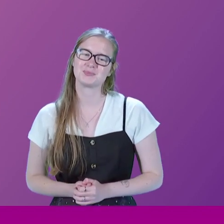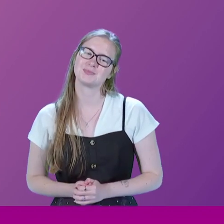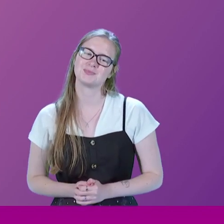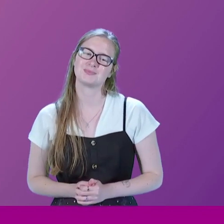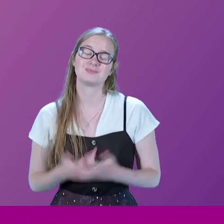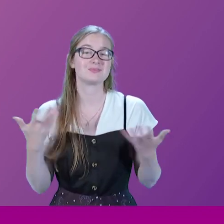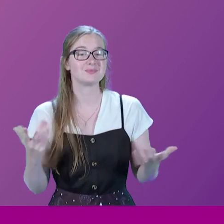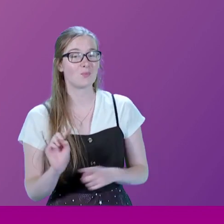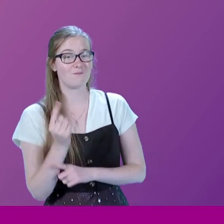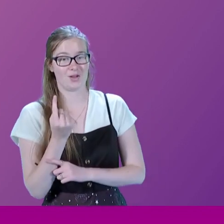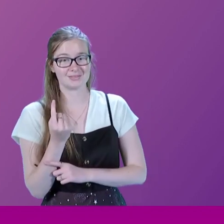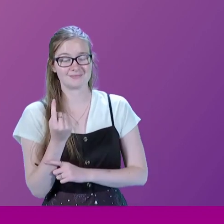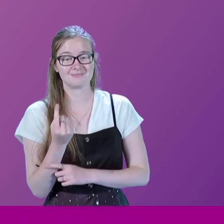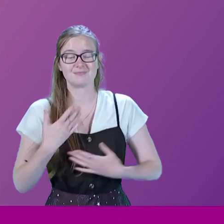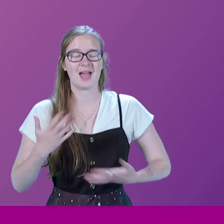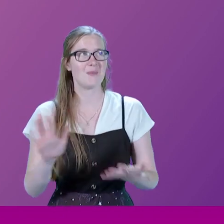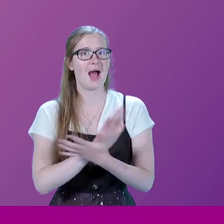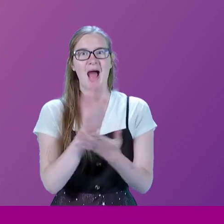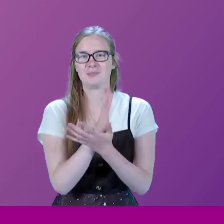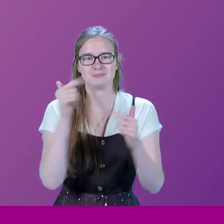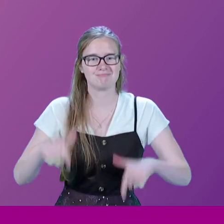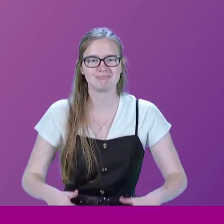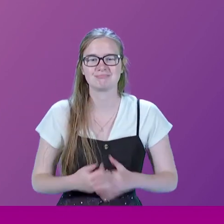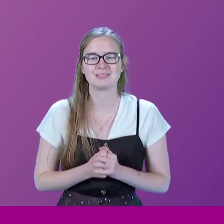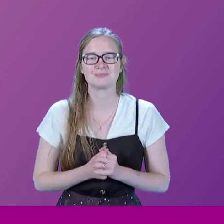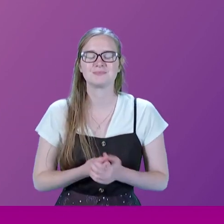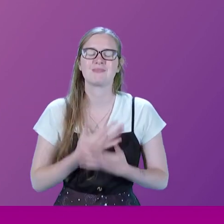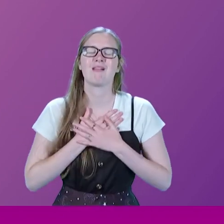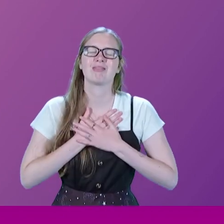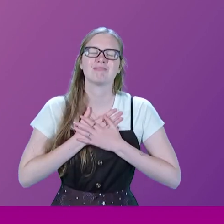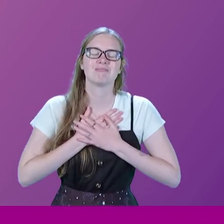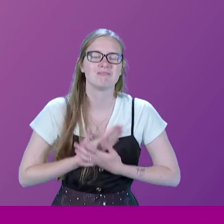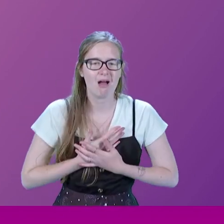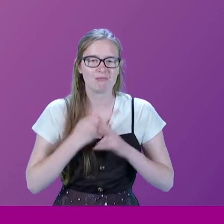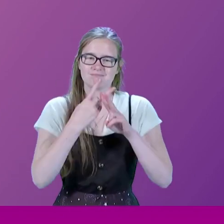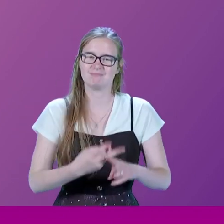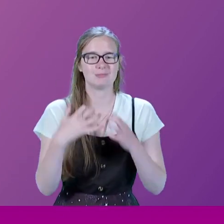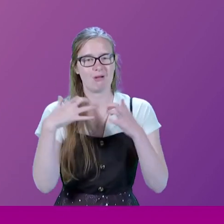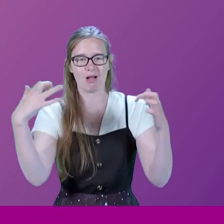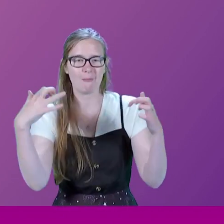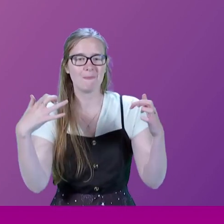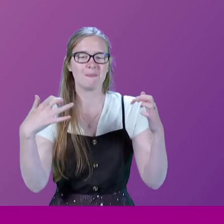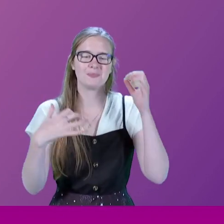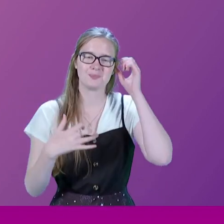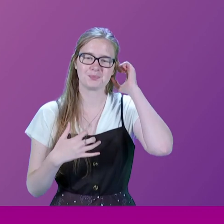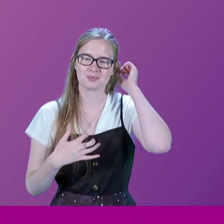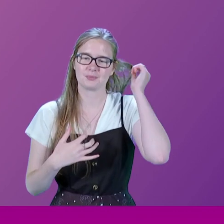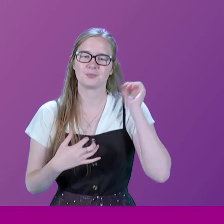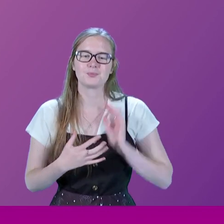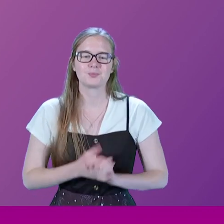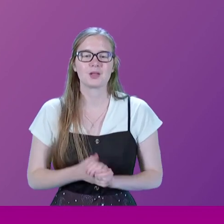Well, first of may I say that I am delighted to be here. I love visiting parliaments and